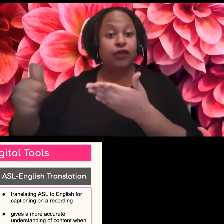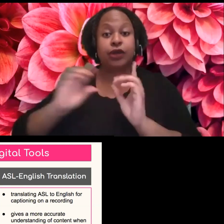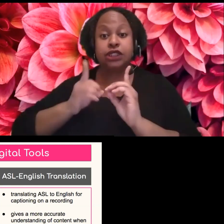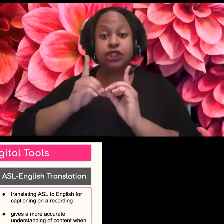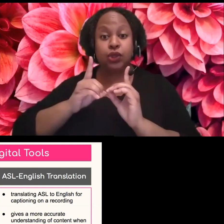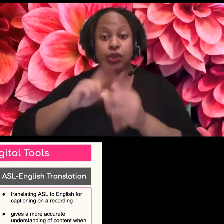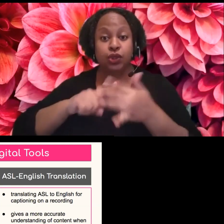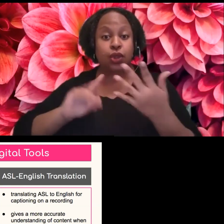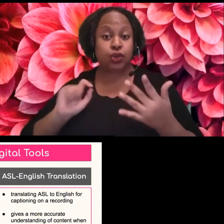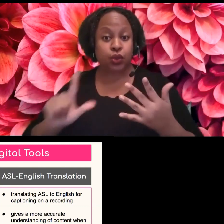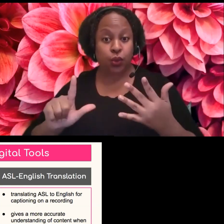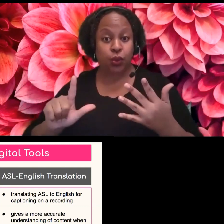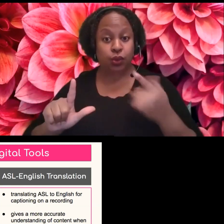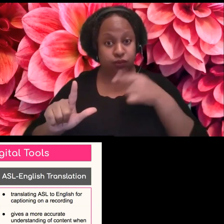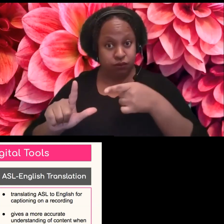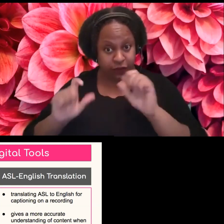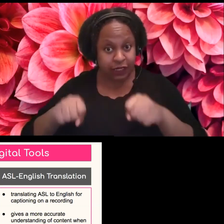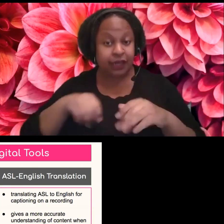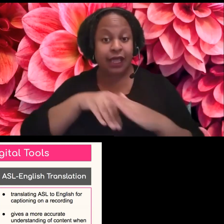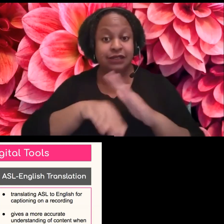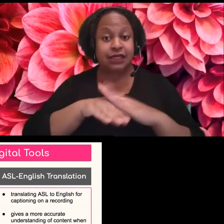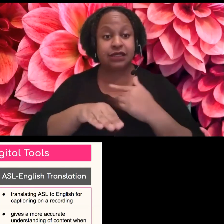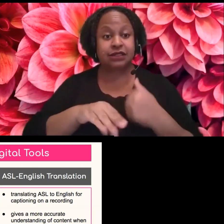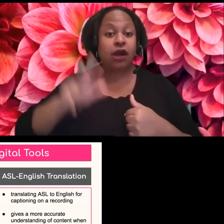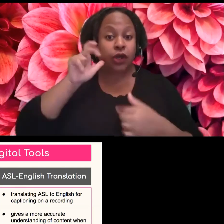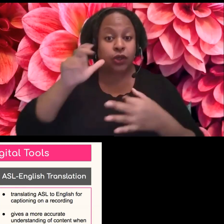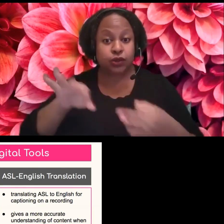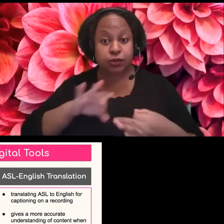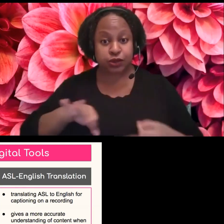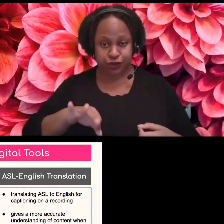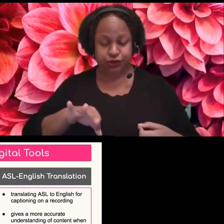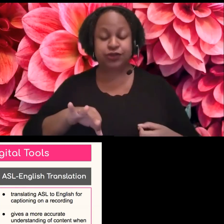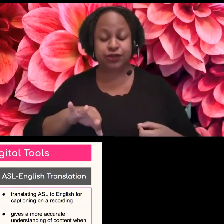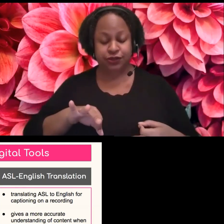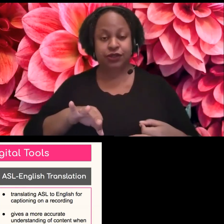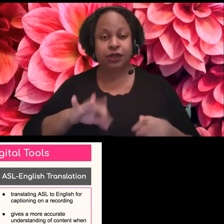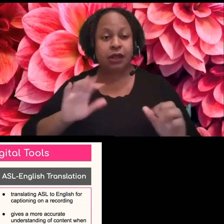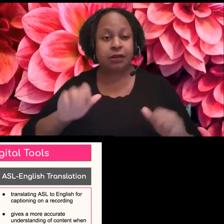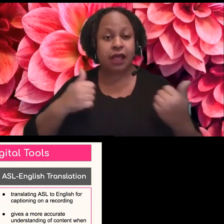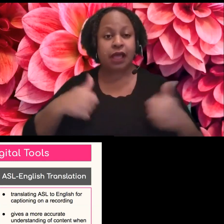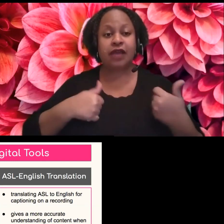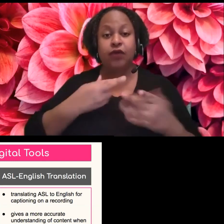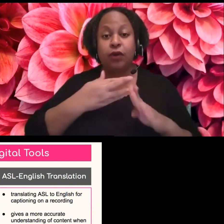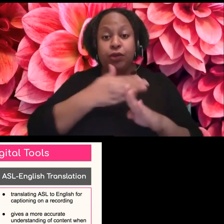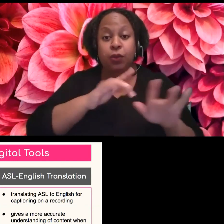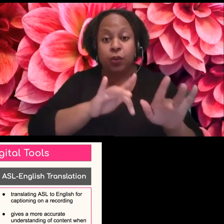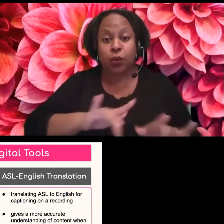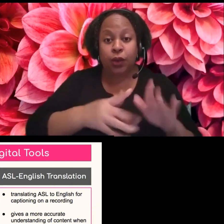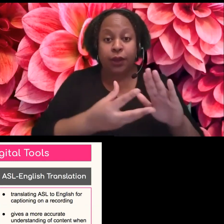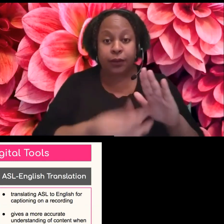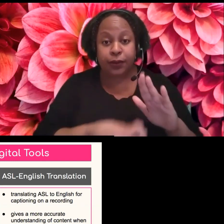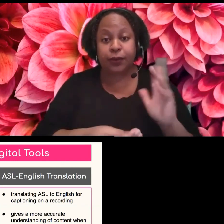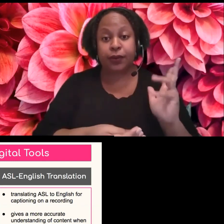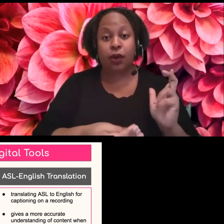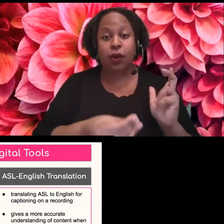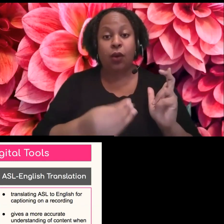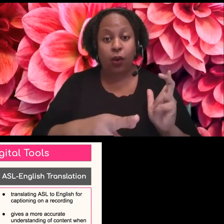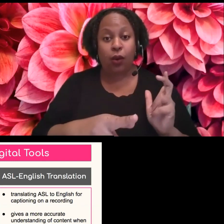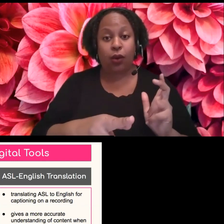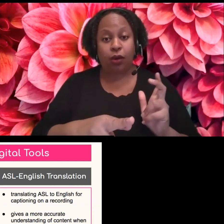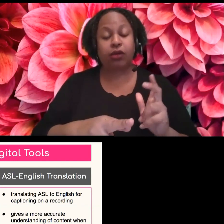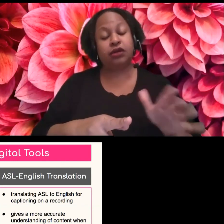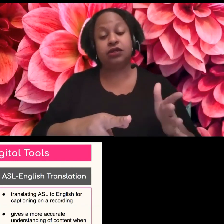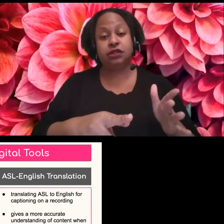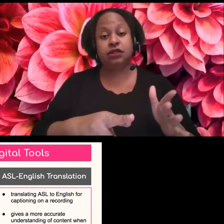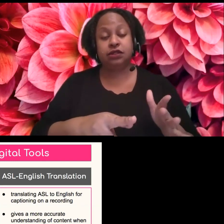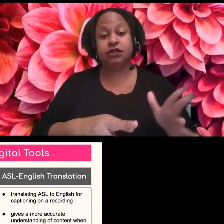that you can access, uh, audio description, which can be live pre-recorded or integrated into recording at a